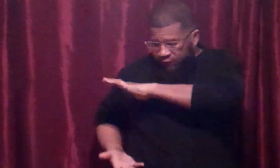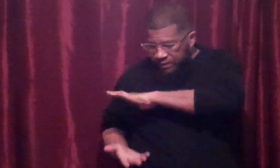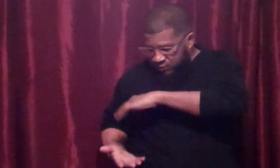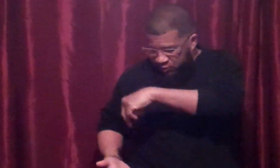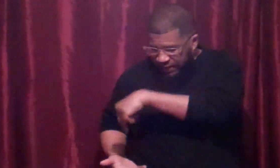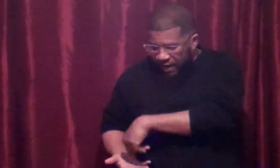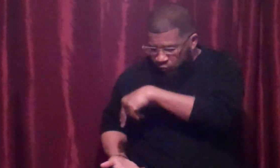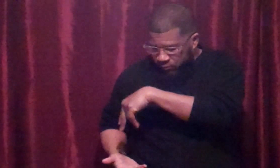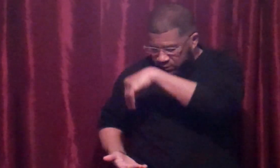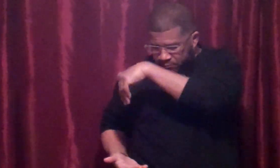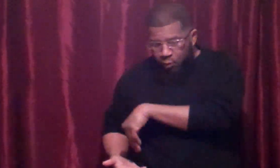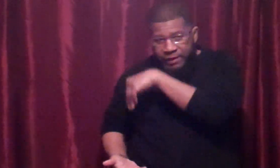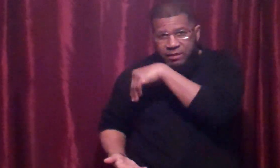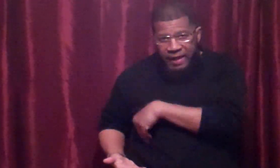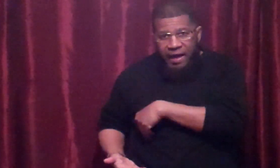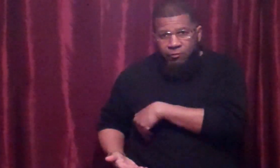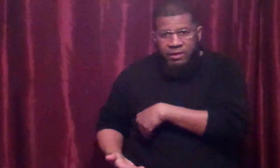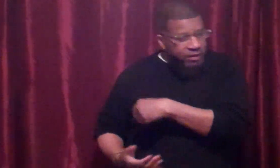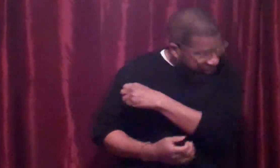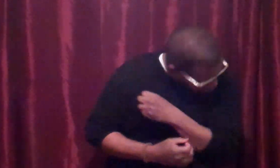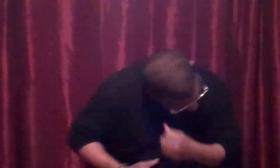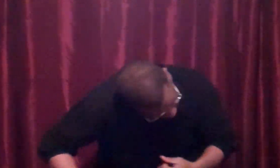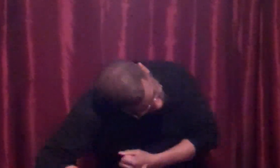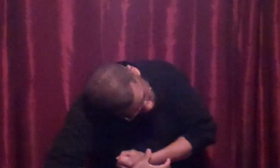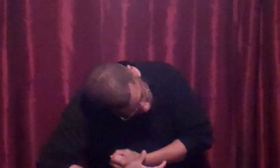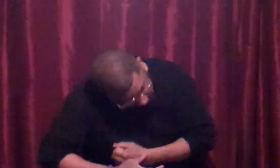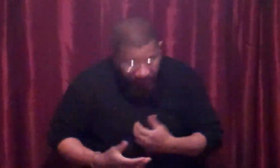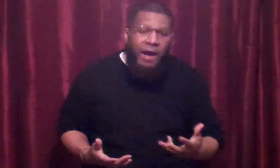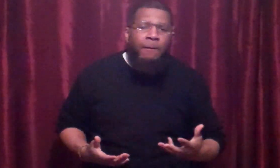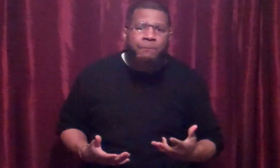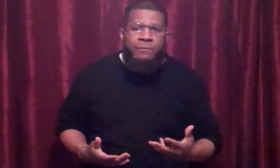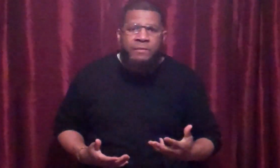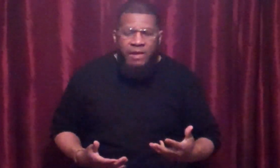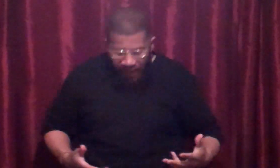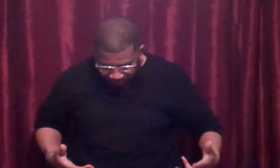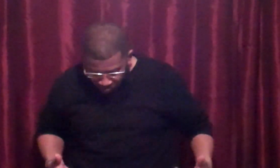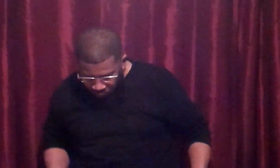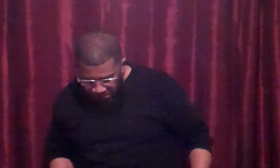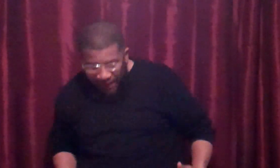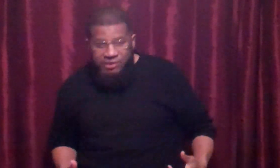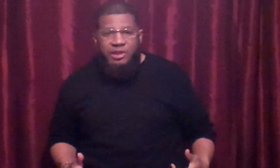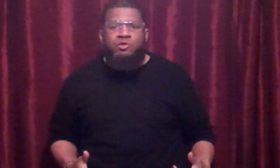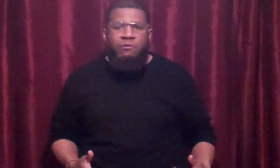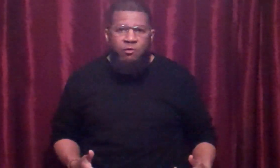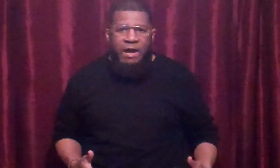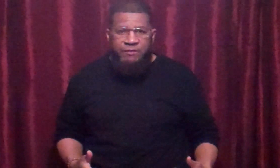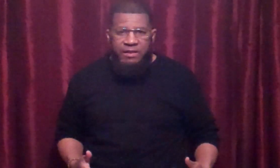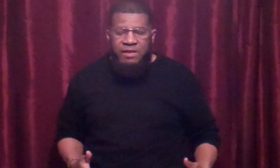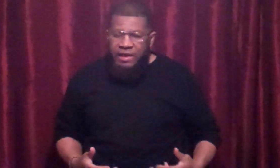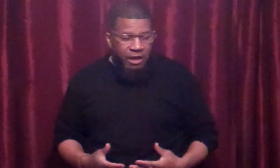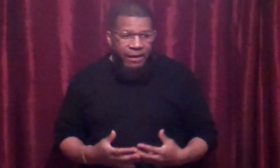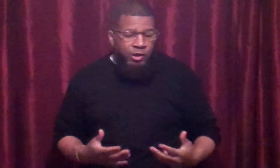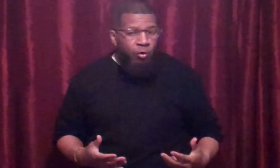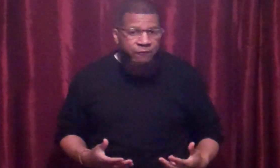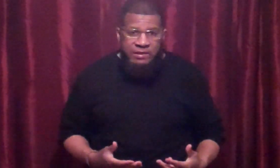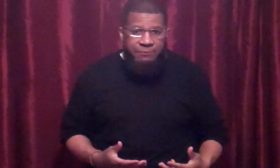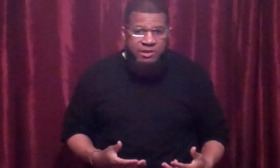face is down, pointing down. He's trying to take me down. I lower my center of gravity. Now I know if he gets